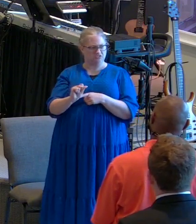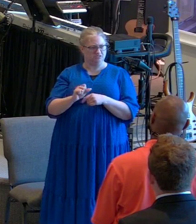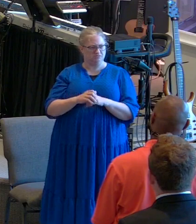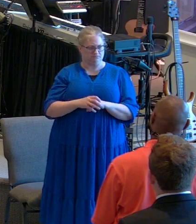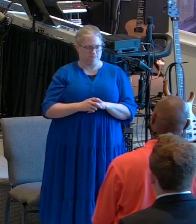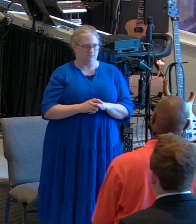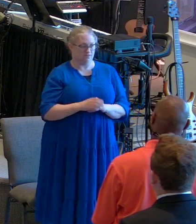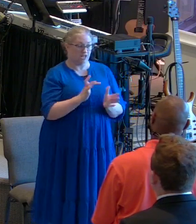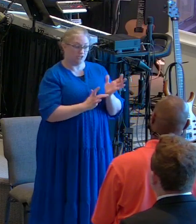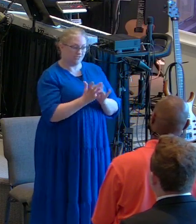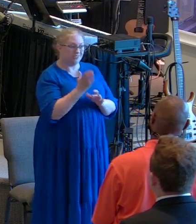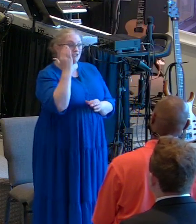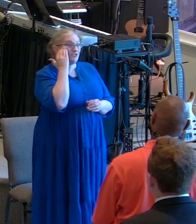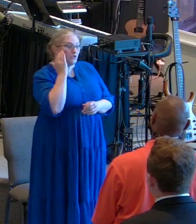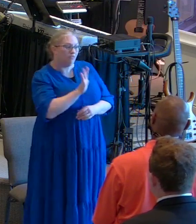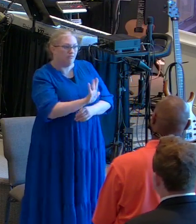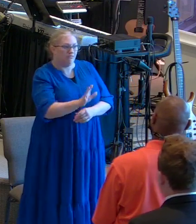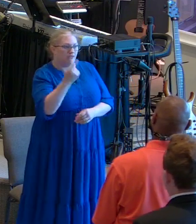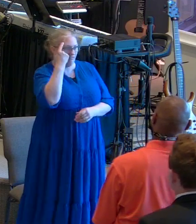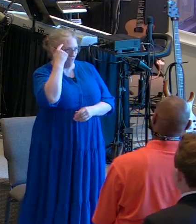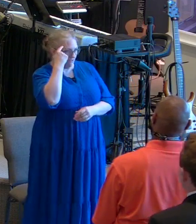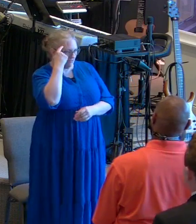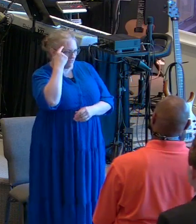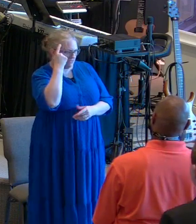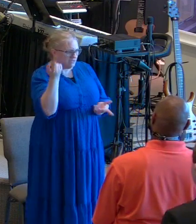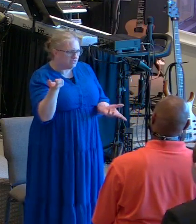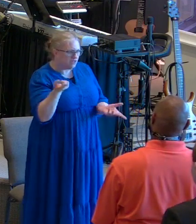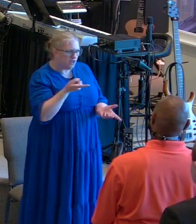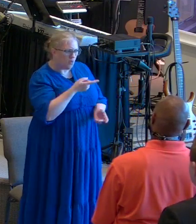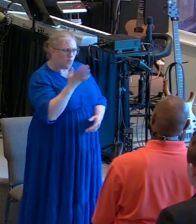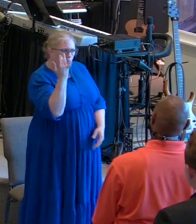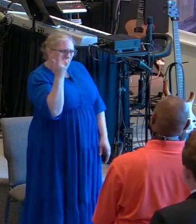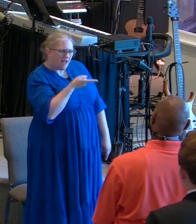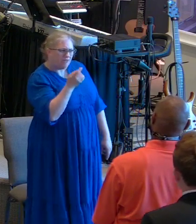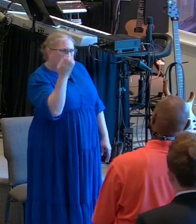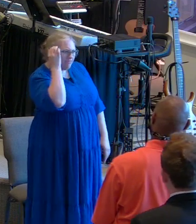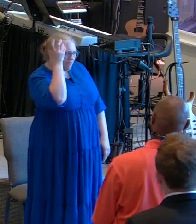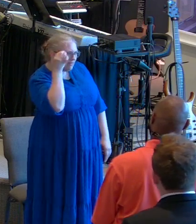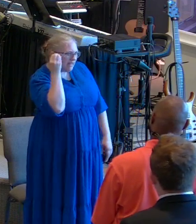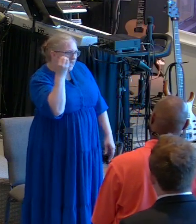And Jesus, knowing their thoughts, said, Wherefore, think you evil in your hearts?